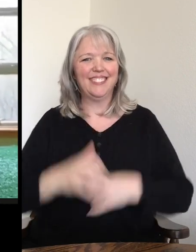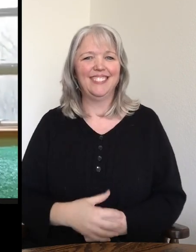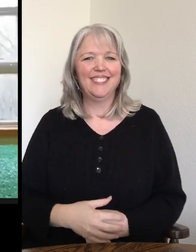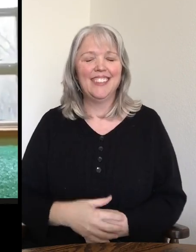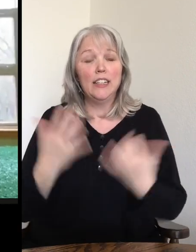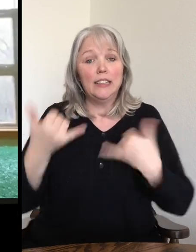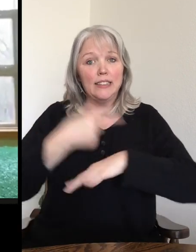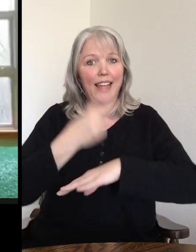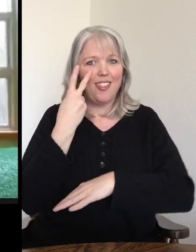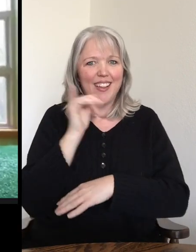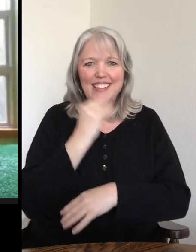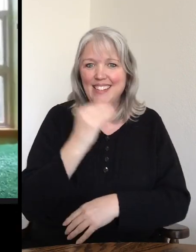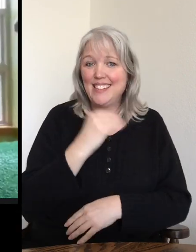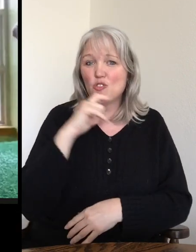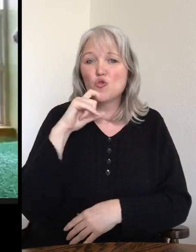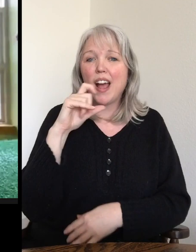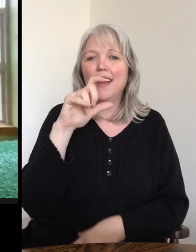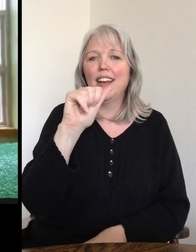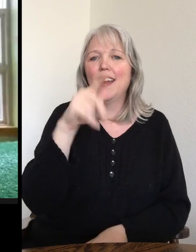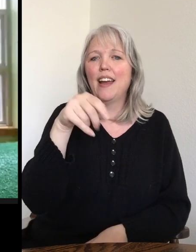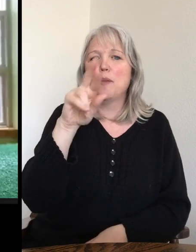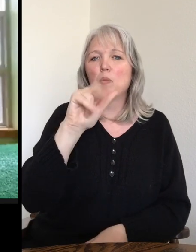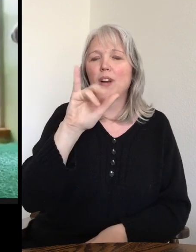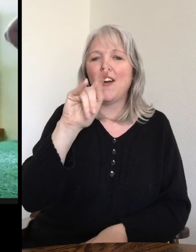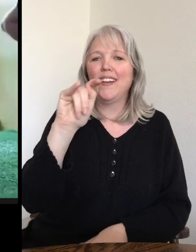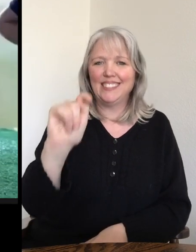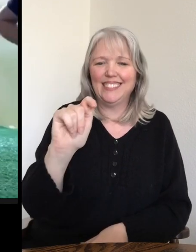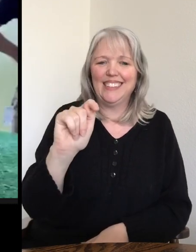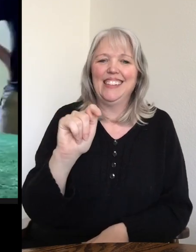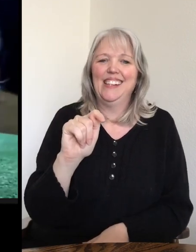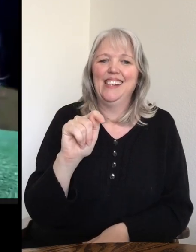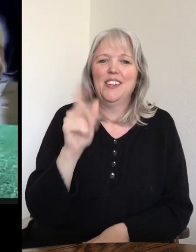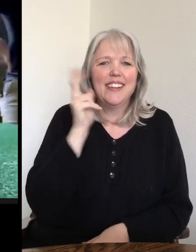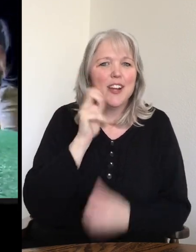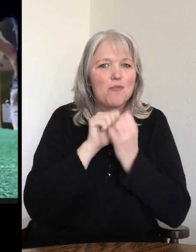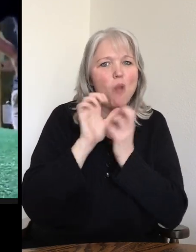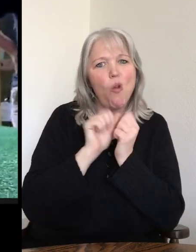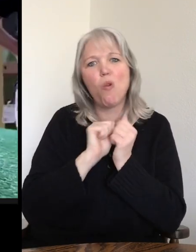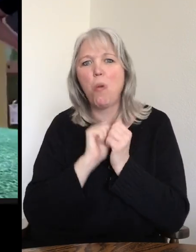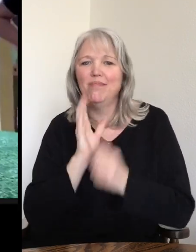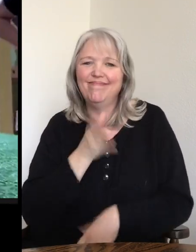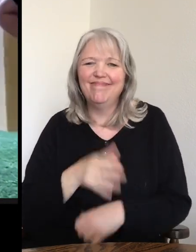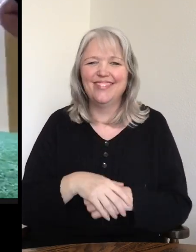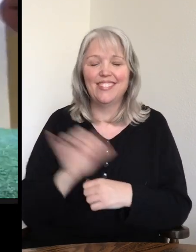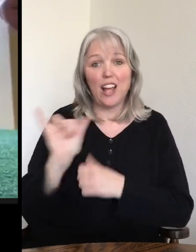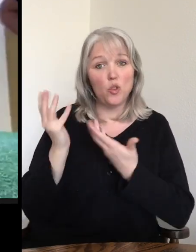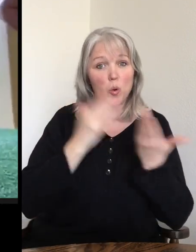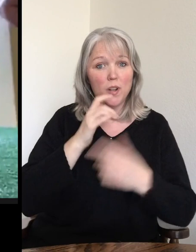So today it looks like he's eating some dried apricot there. Maybe you've been hearing some snacking. I also brought some dried